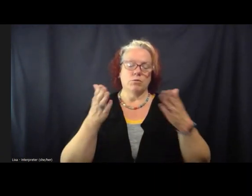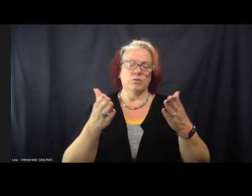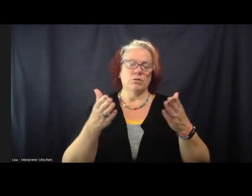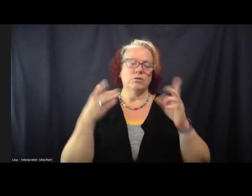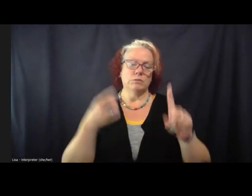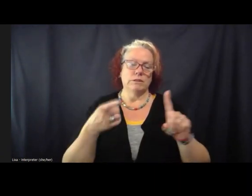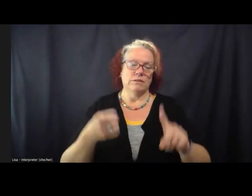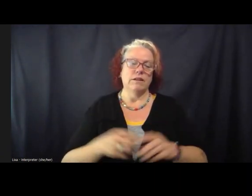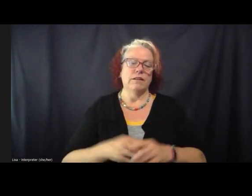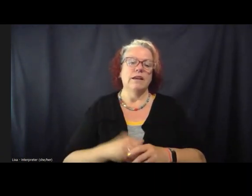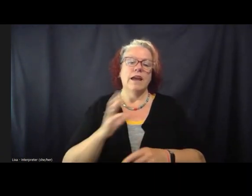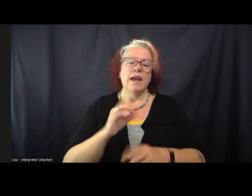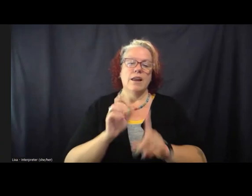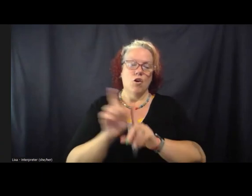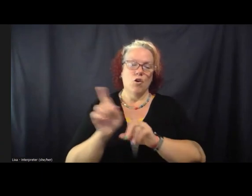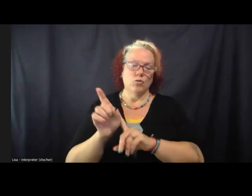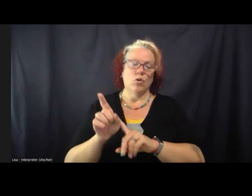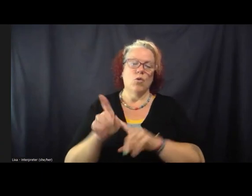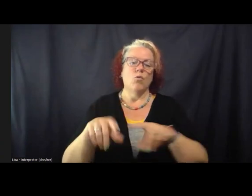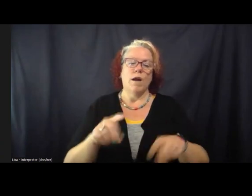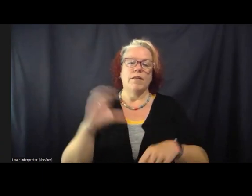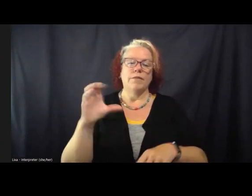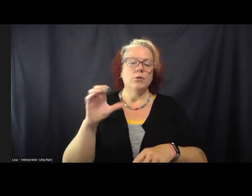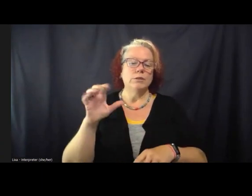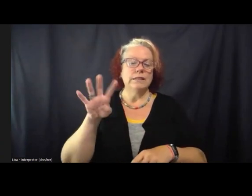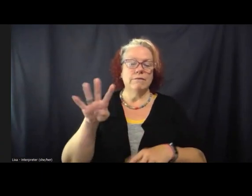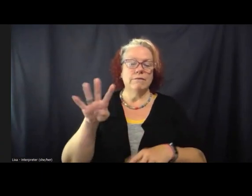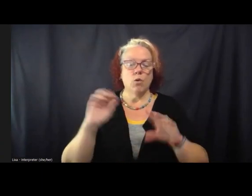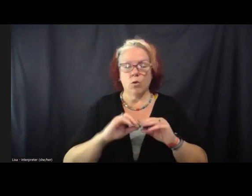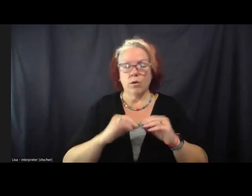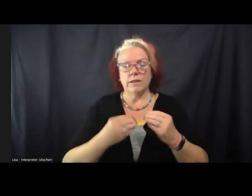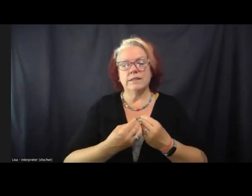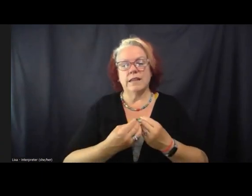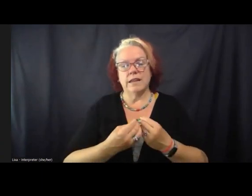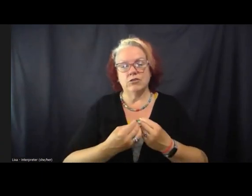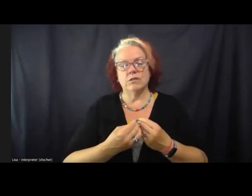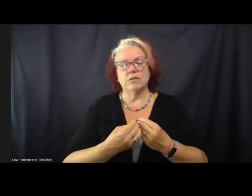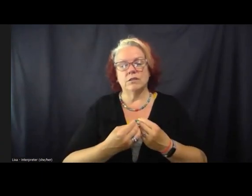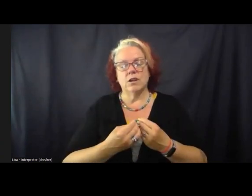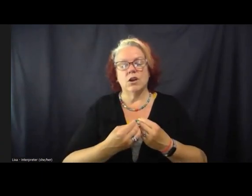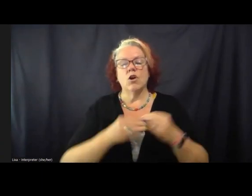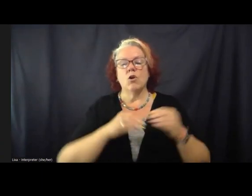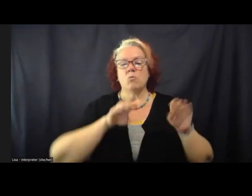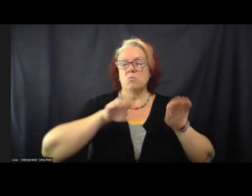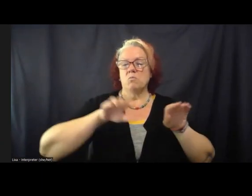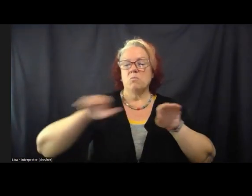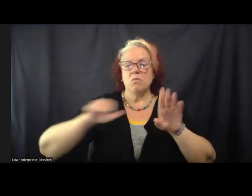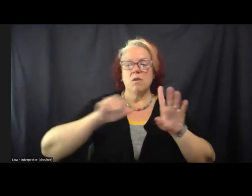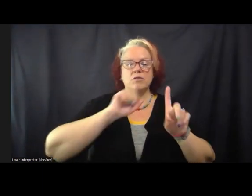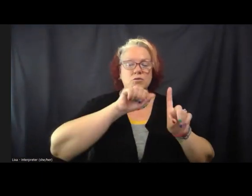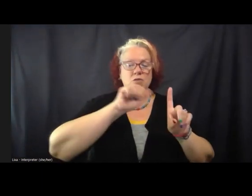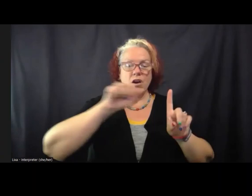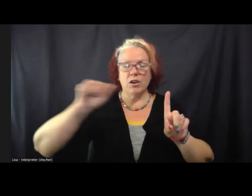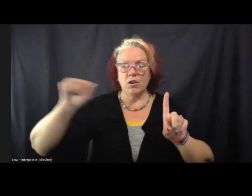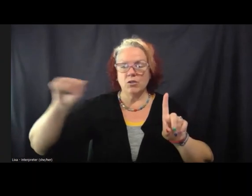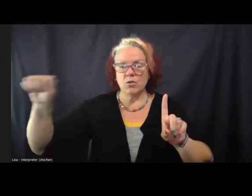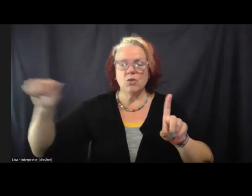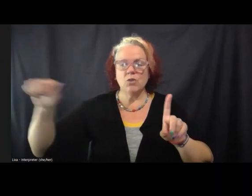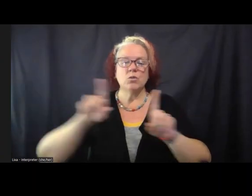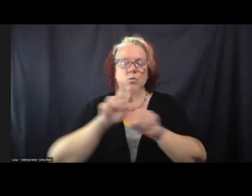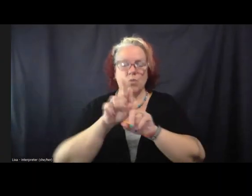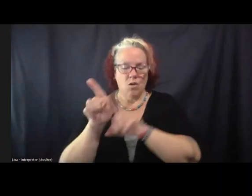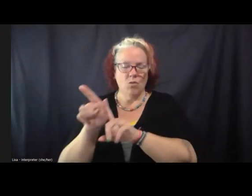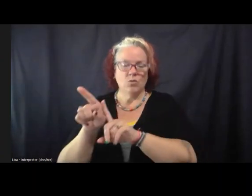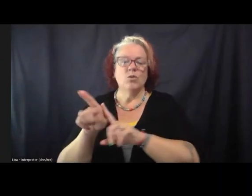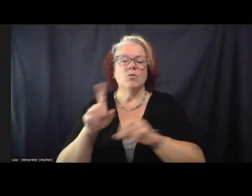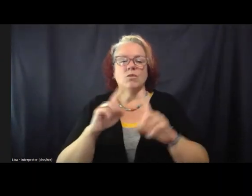Um, and then also while those C4 organizations were like canvassing door to door for their candidates, they were also having conversations